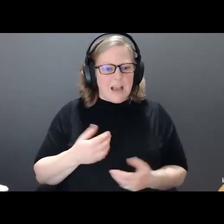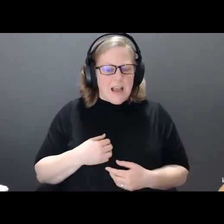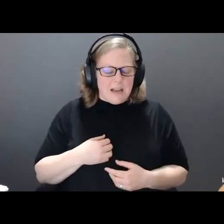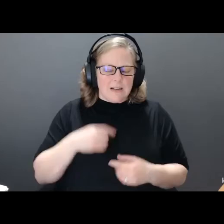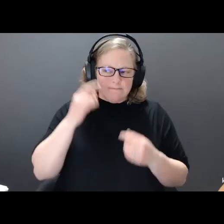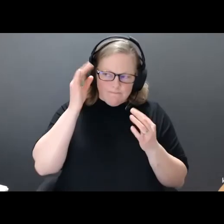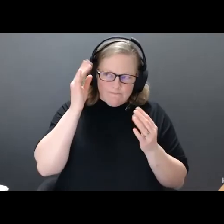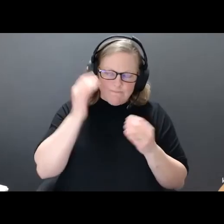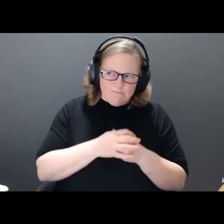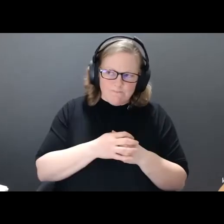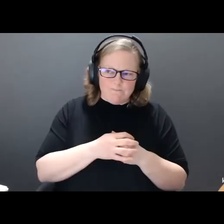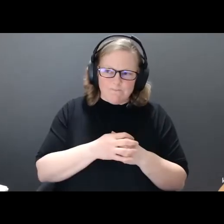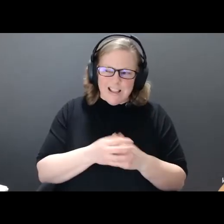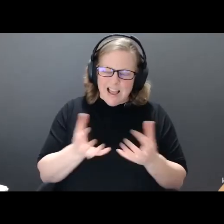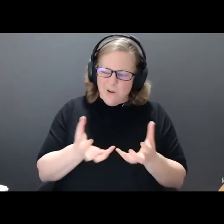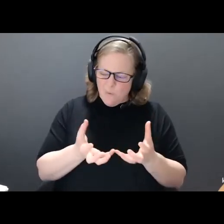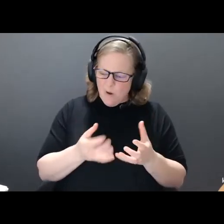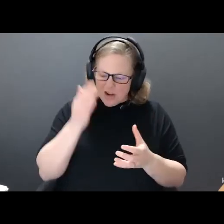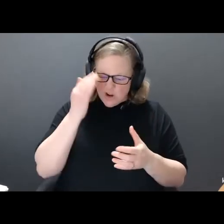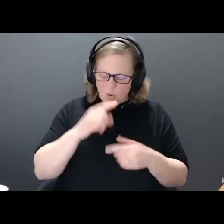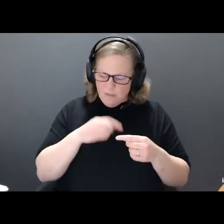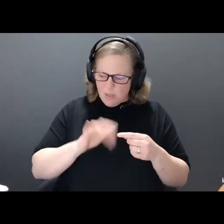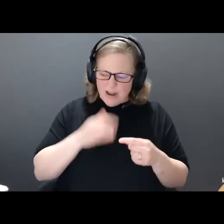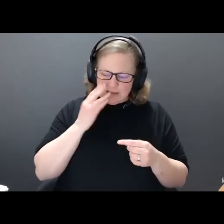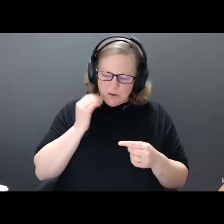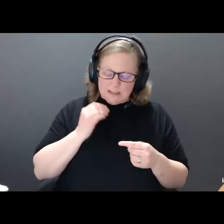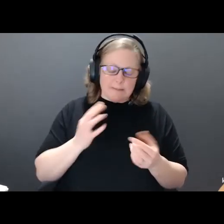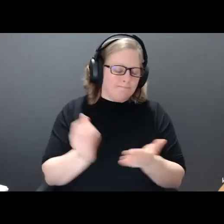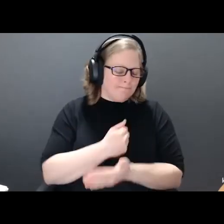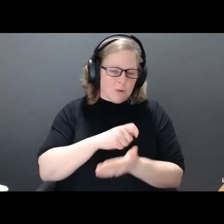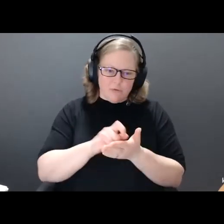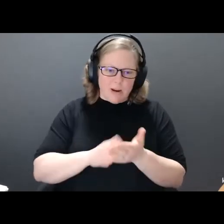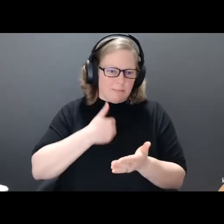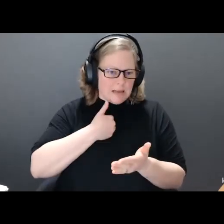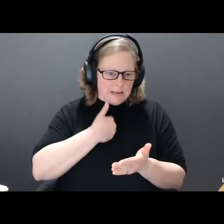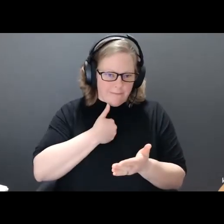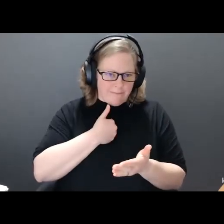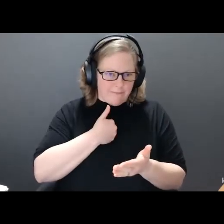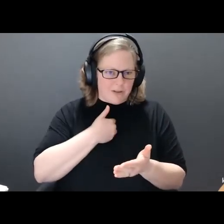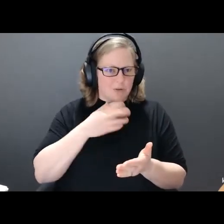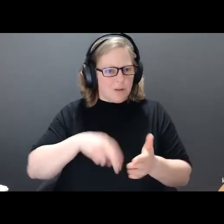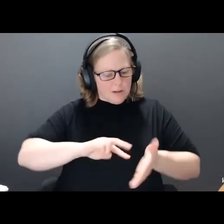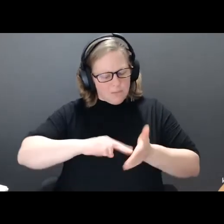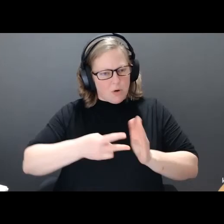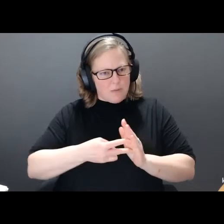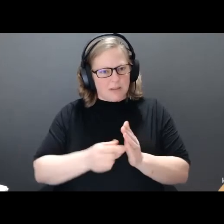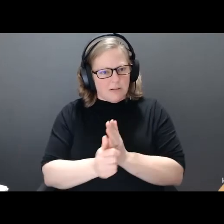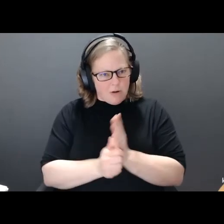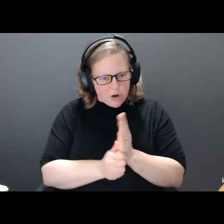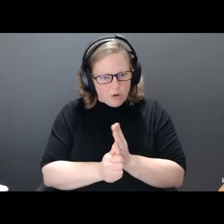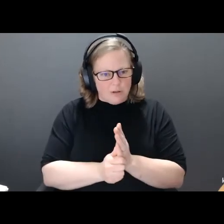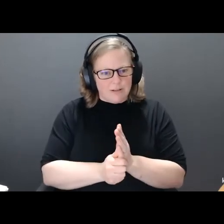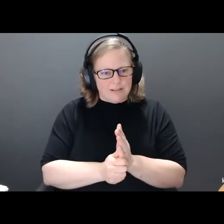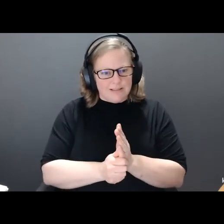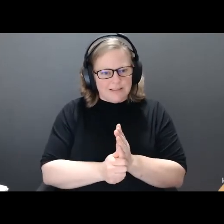and sexuality were, I would have to write about it myself. And so that is the purpose of my article, filling this gap in the literature